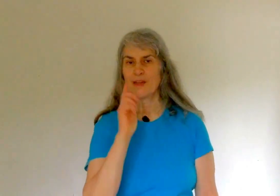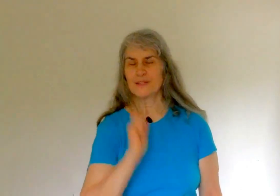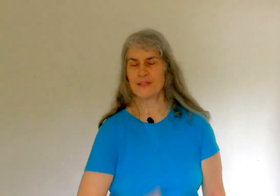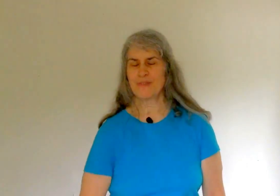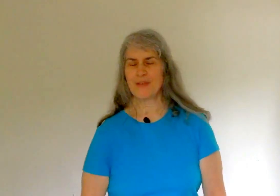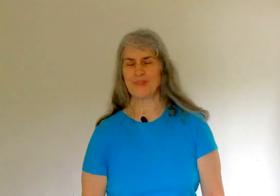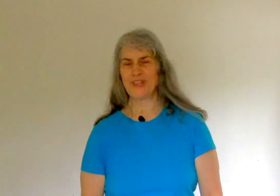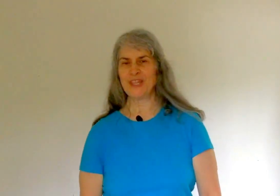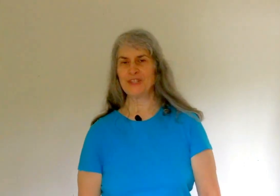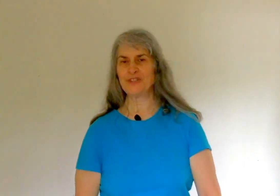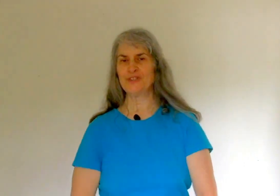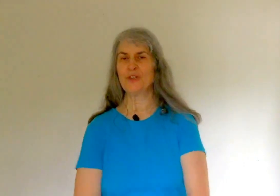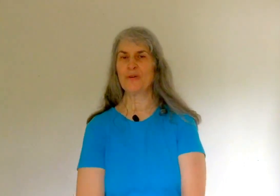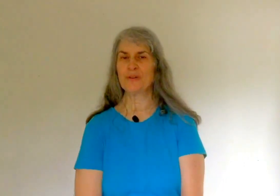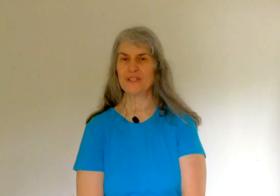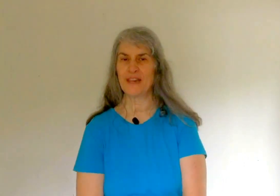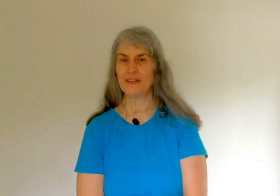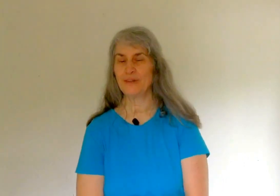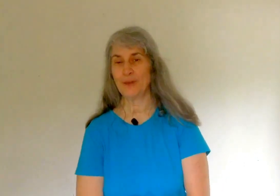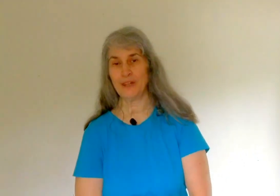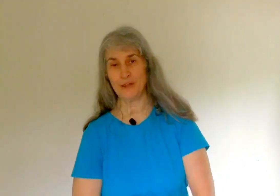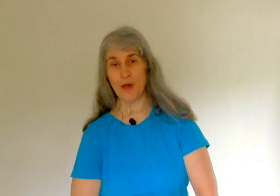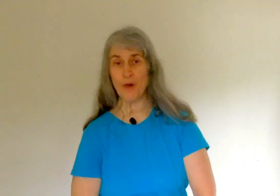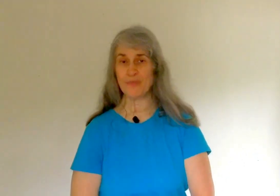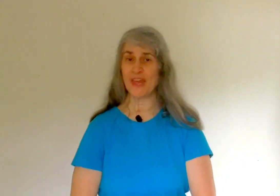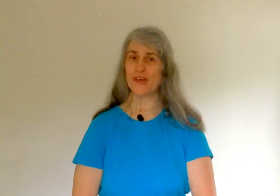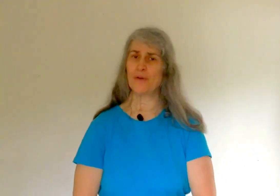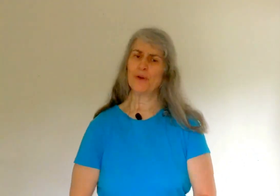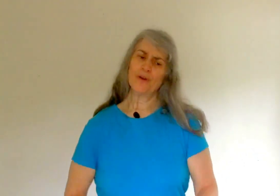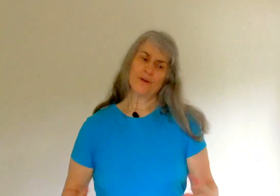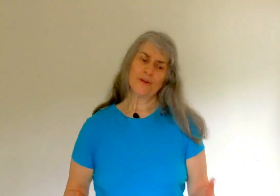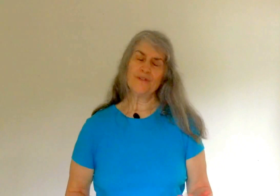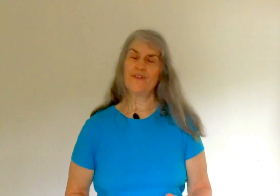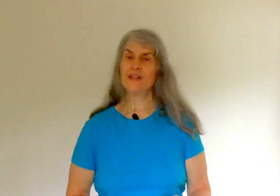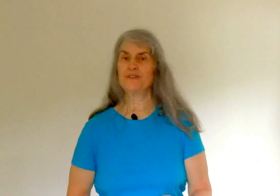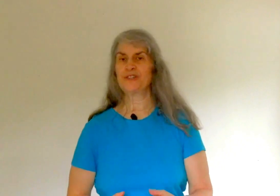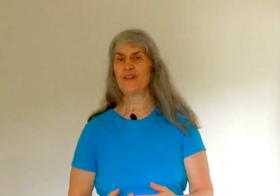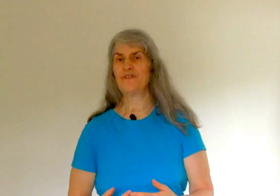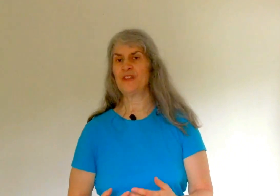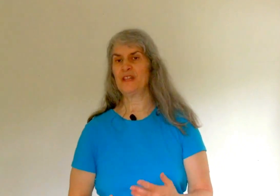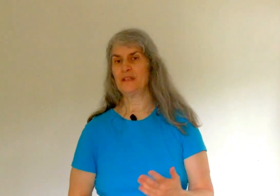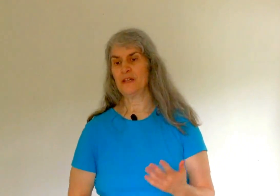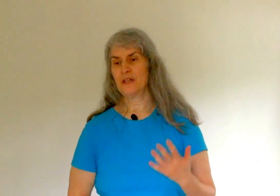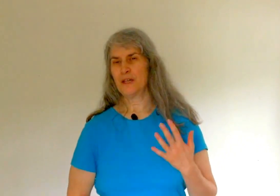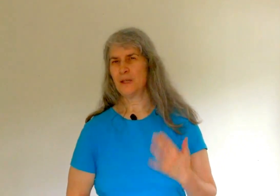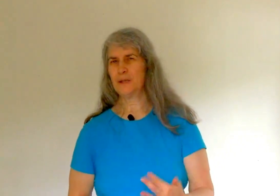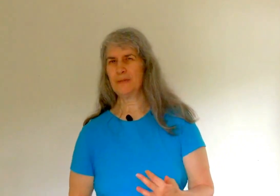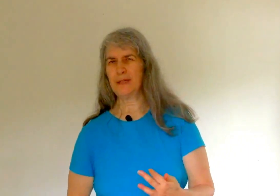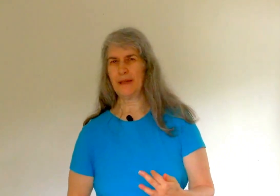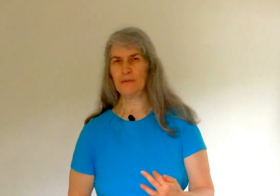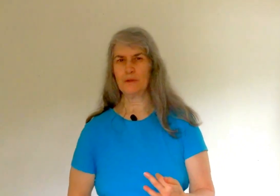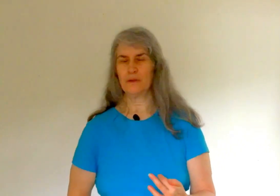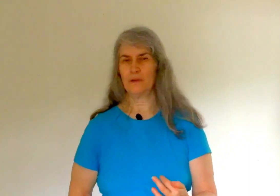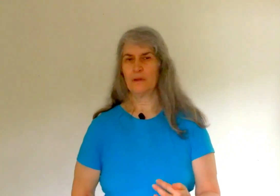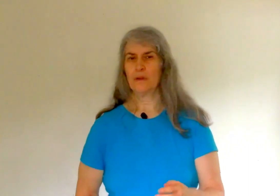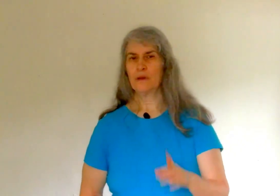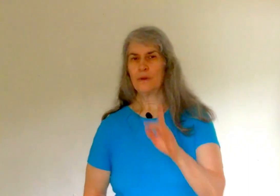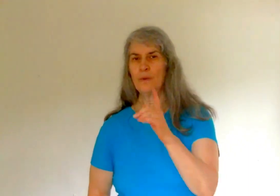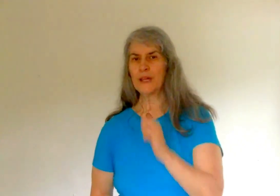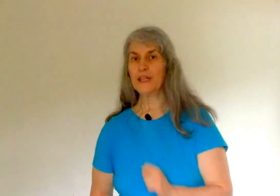Sometimes things don't go exactly the way you hope they go, or you find yourself feeling a little bit down. What can